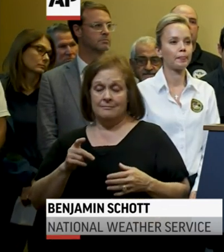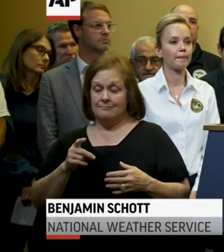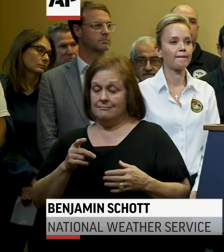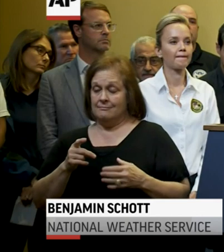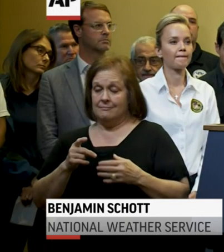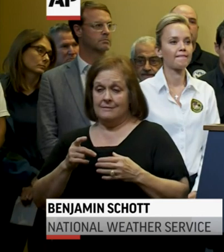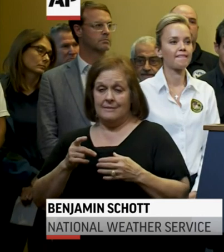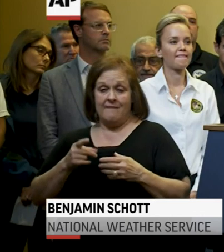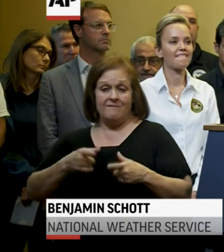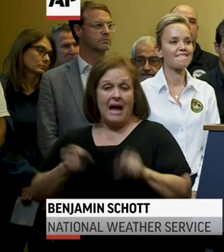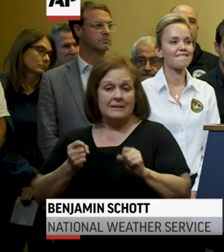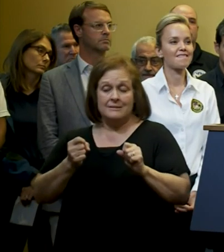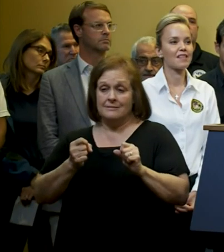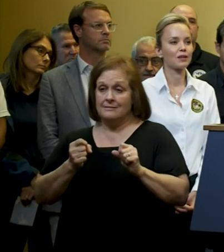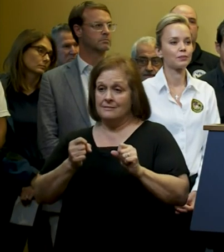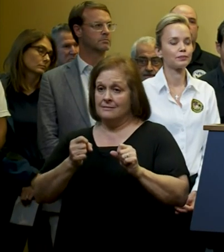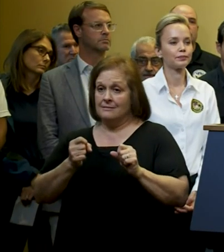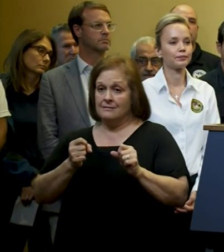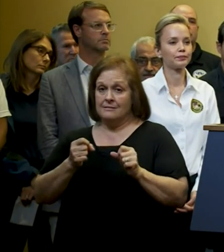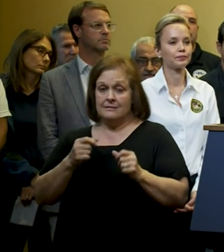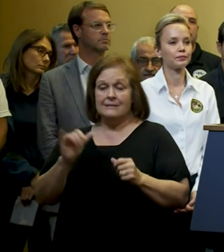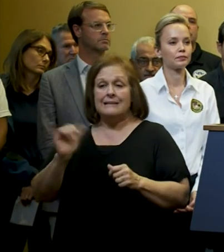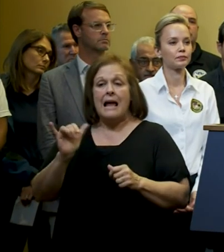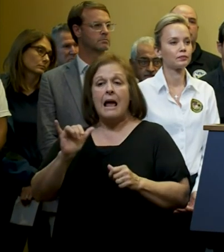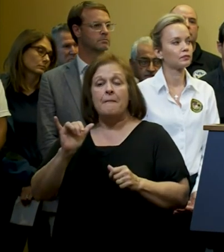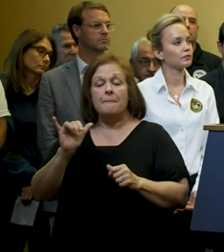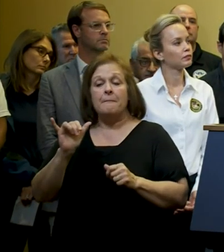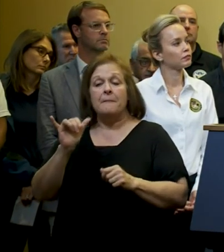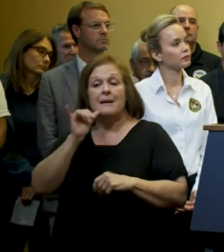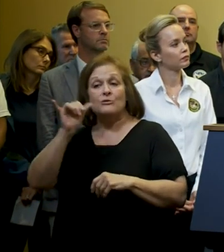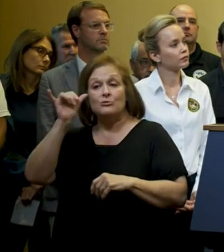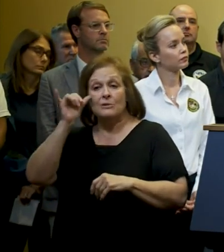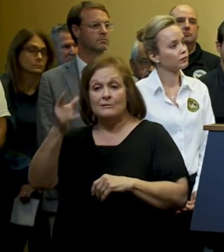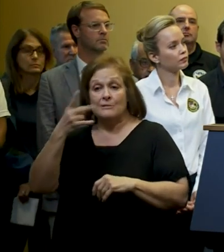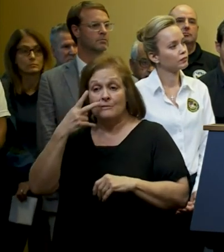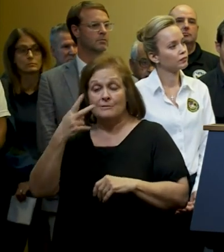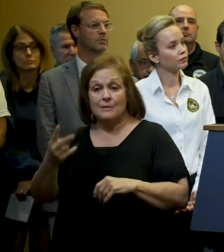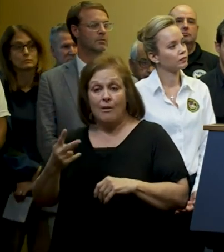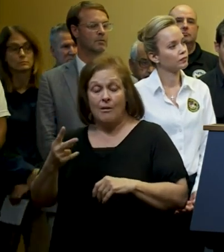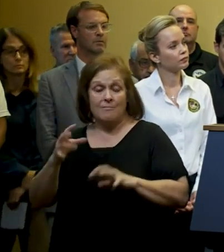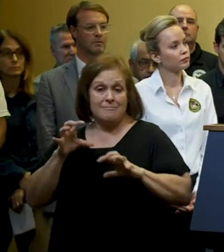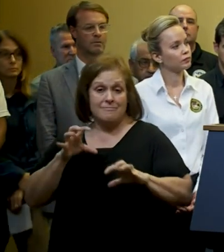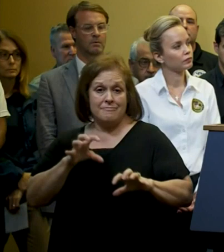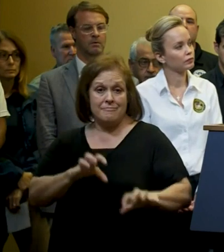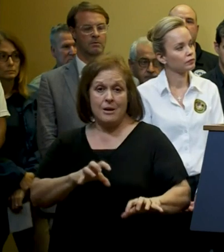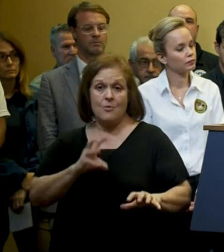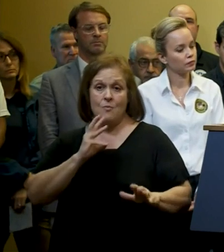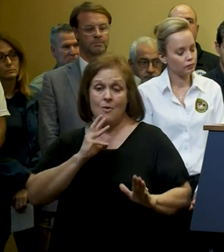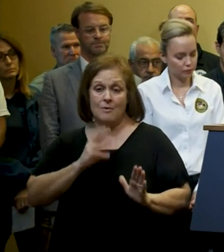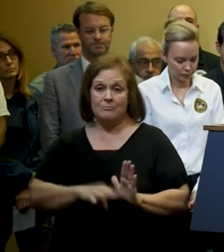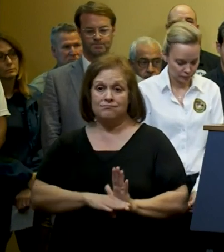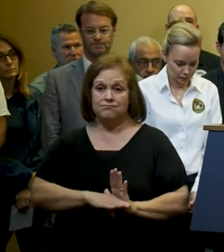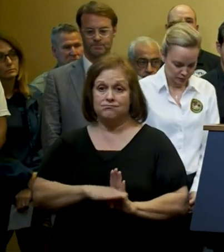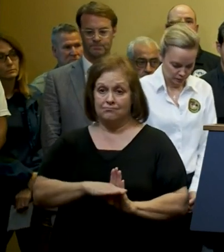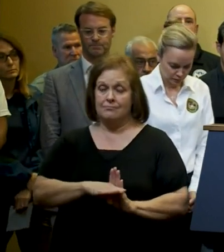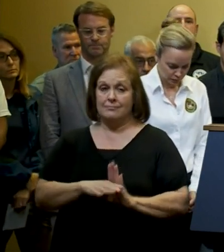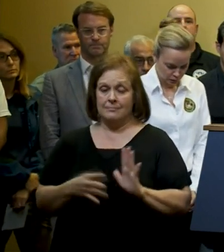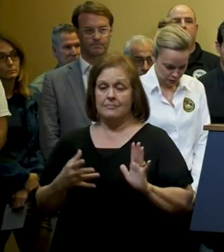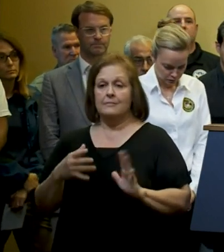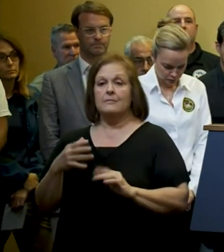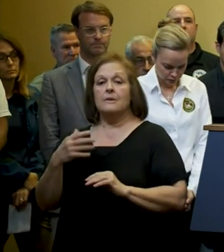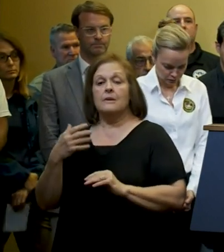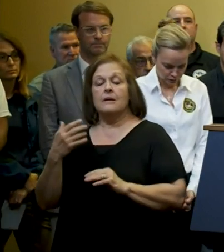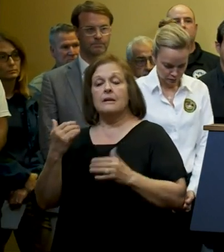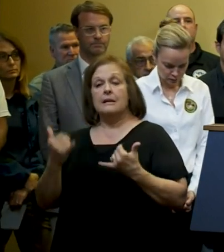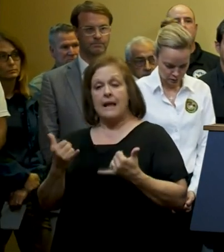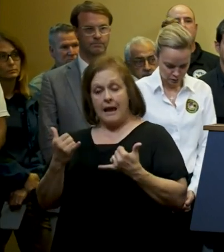in just a very short time. Very similar to what we saw yesterday with the tropical rainfall that affected the city. So with that coming